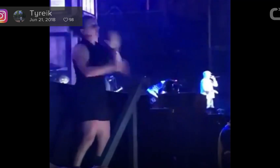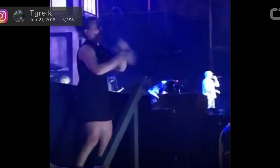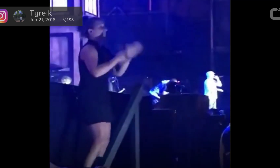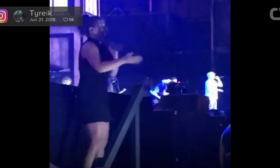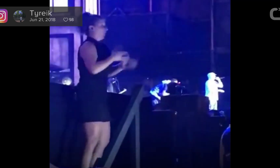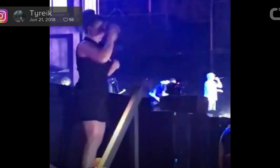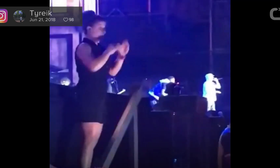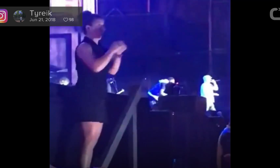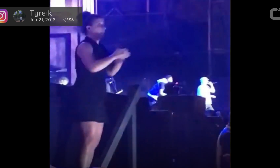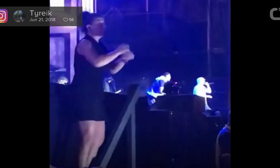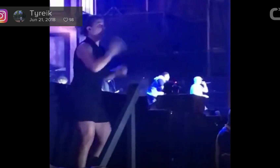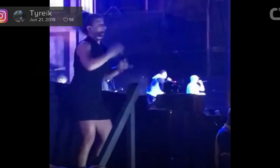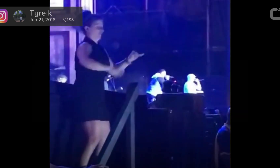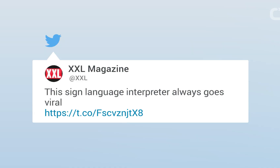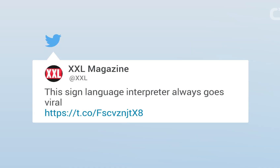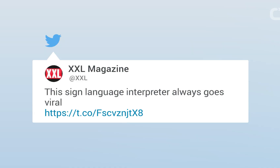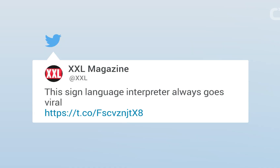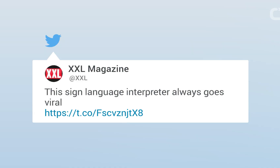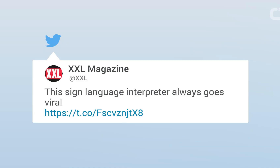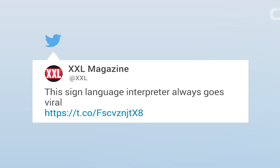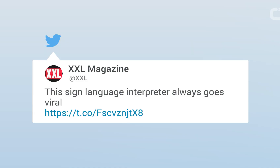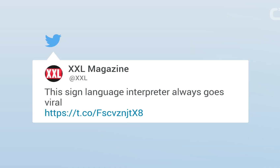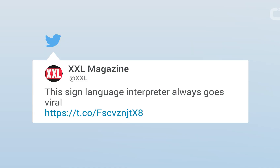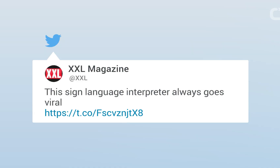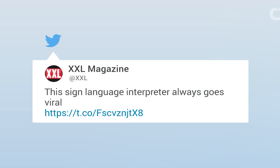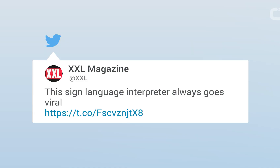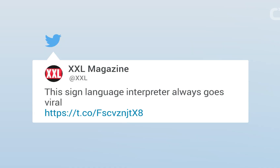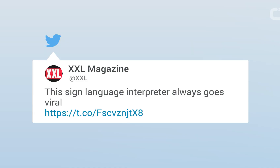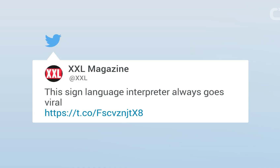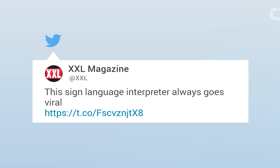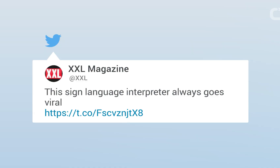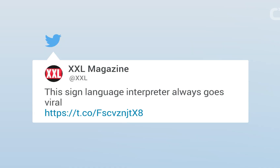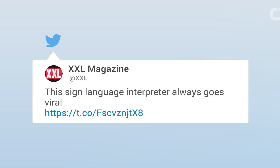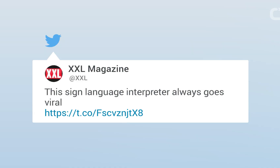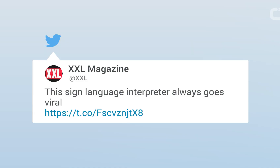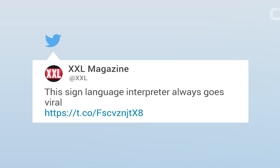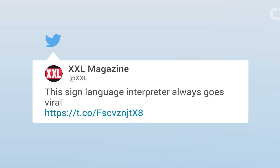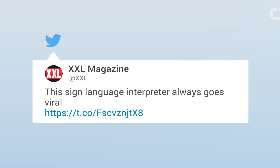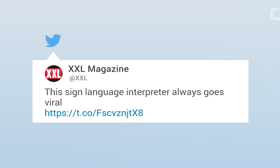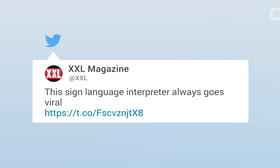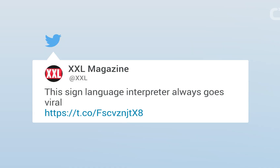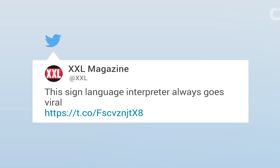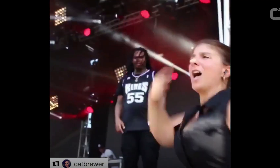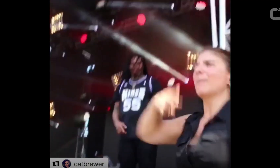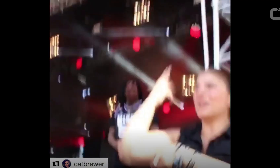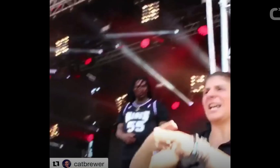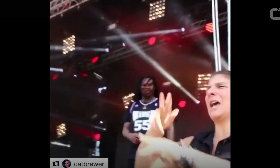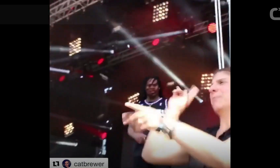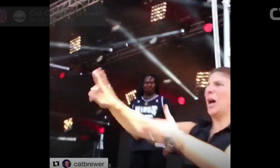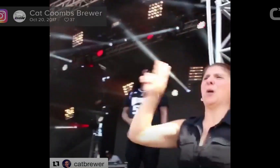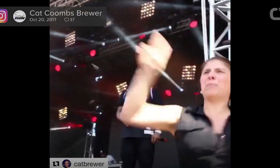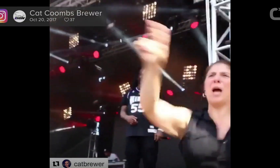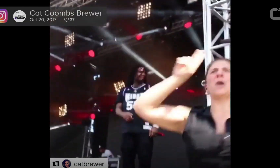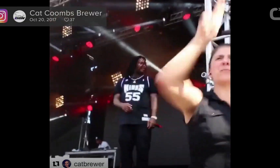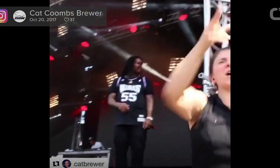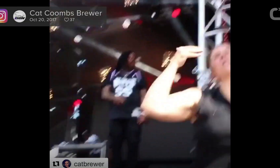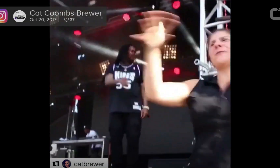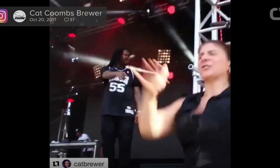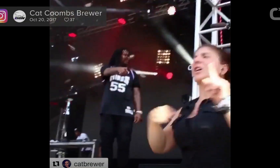A 2013 viral video garnered the ASL interpreter a lot of unexpected attention. When interviewed then, she said,